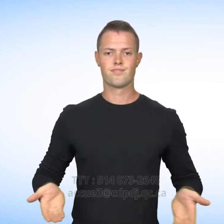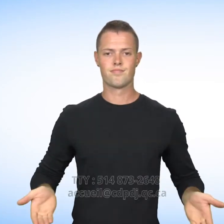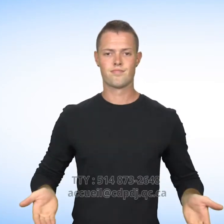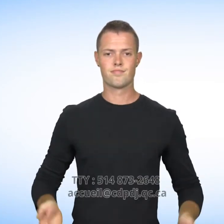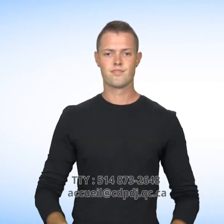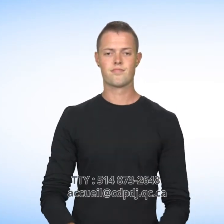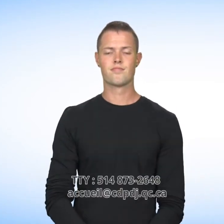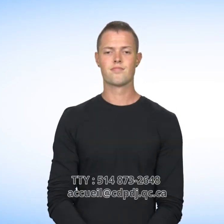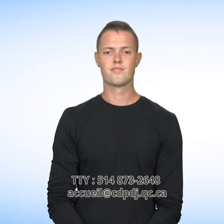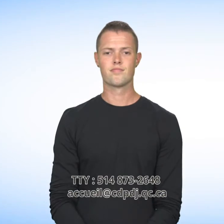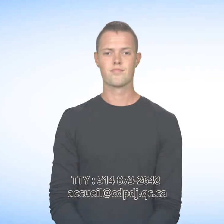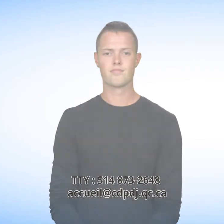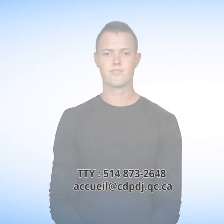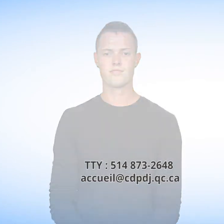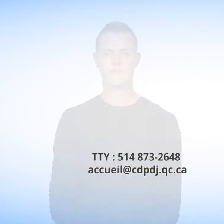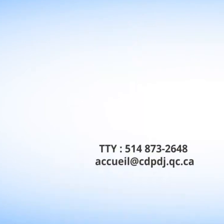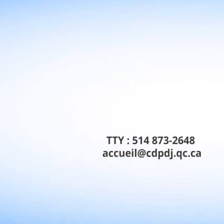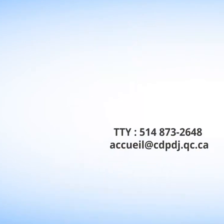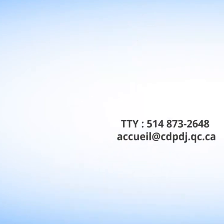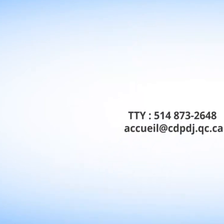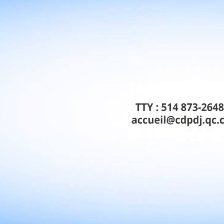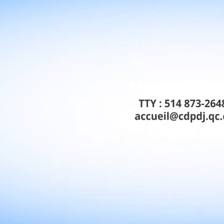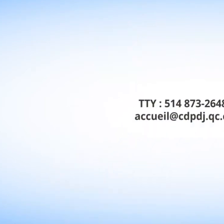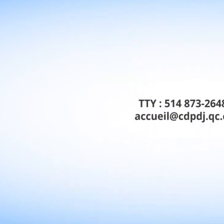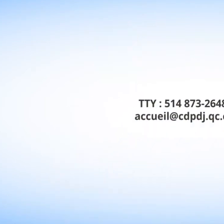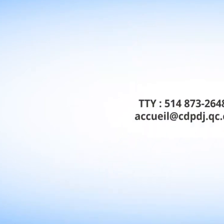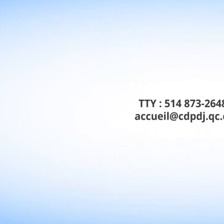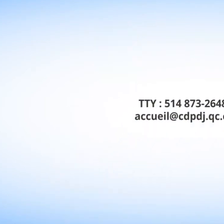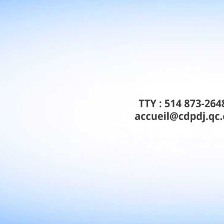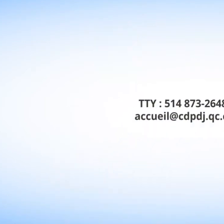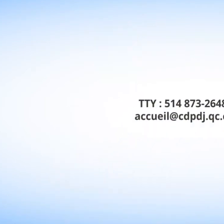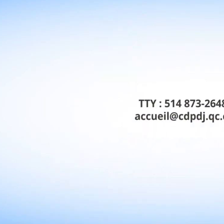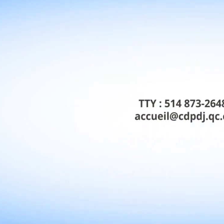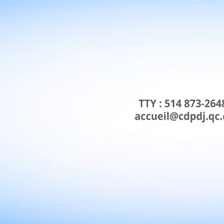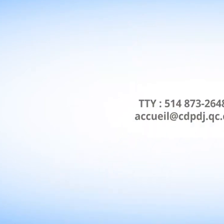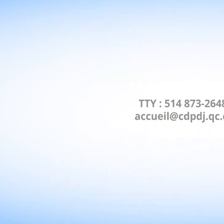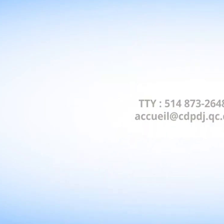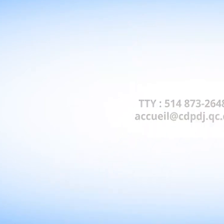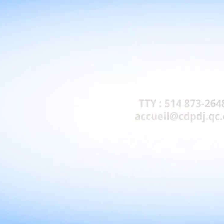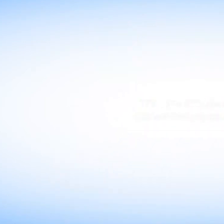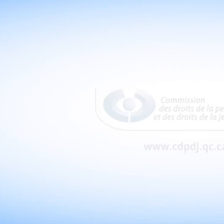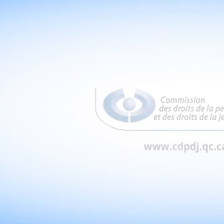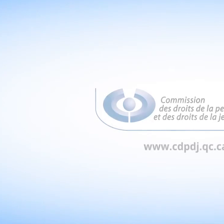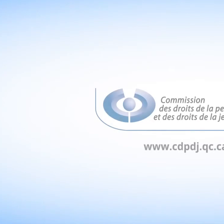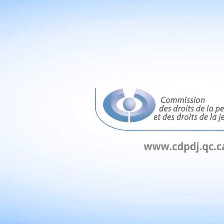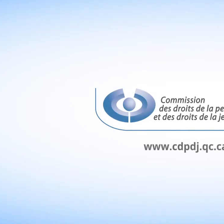contact us by TTY 514-873-2648 or by email